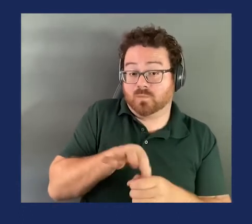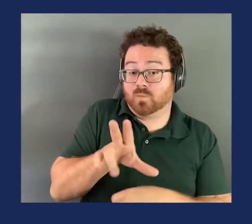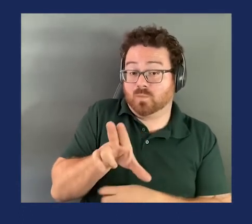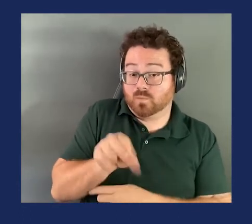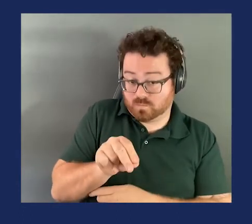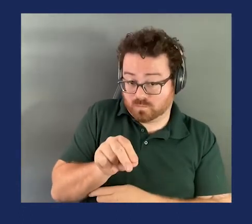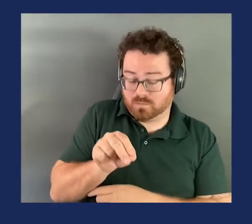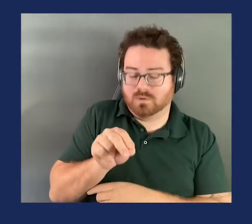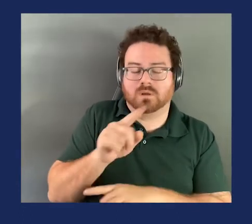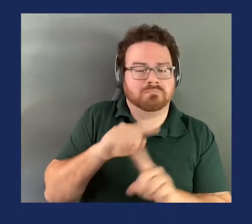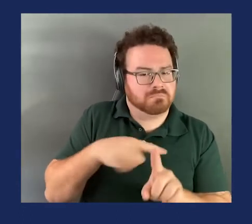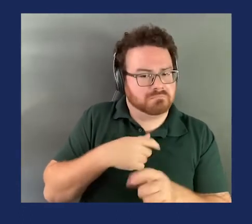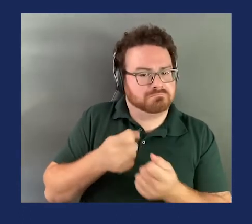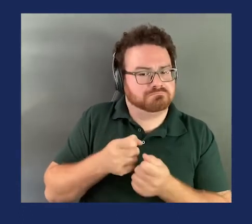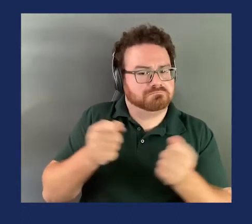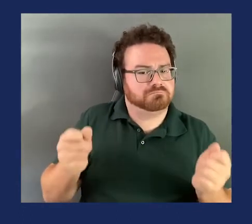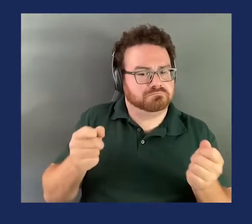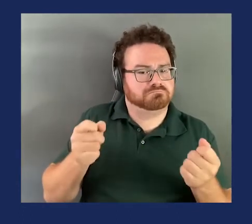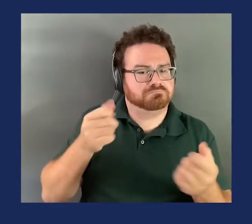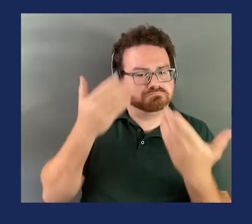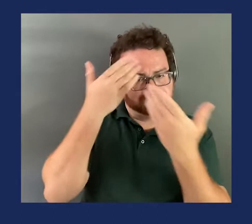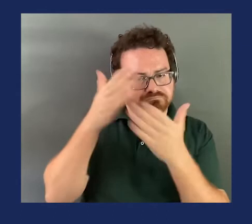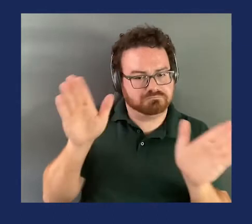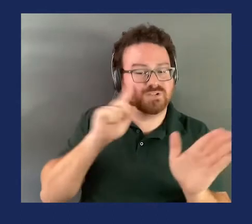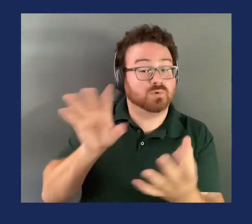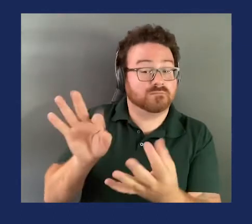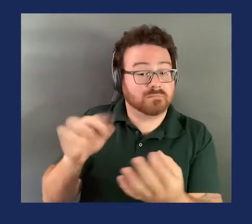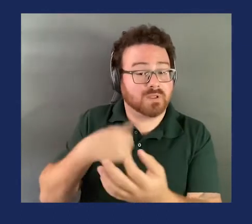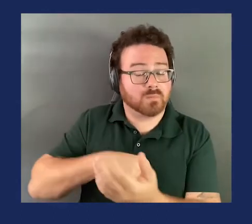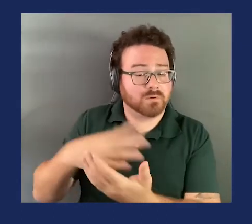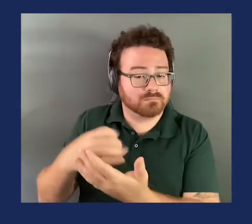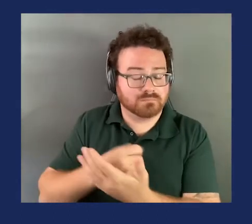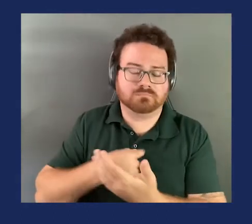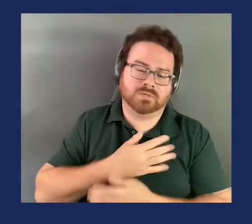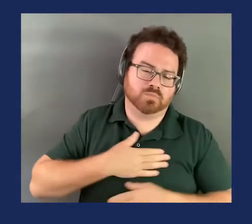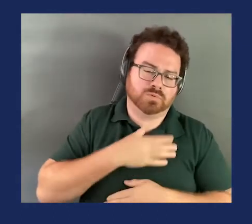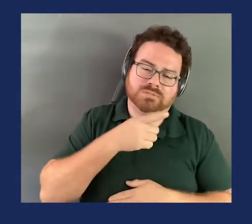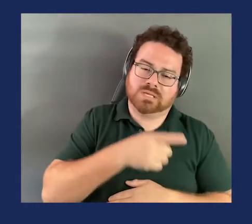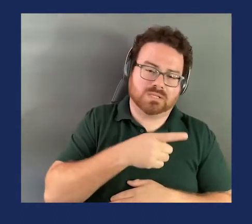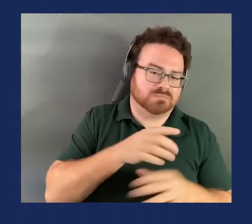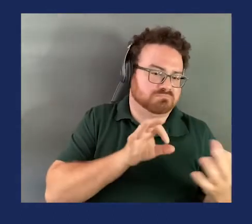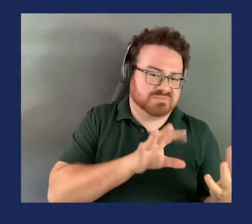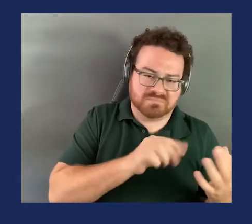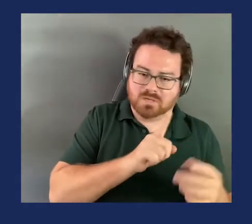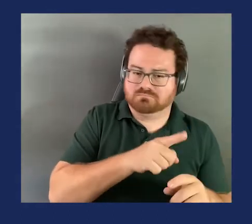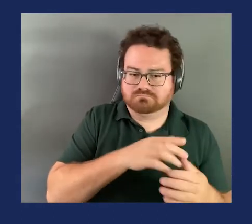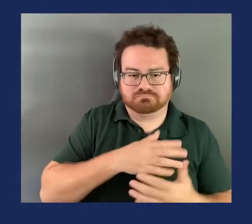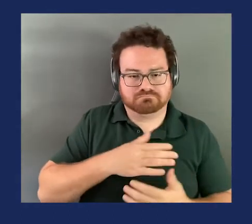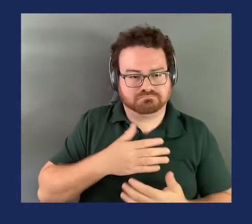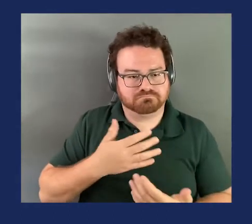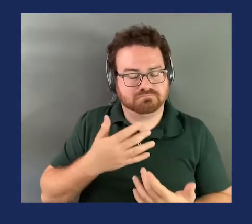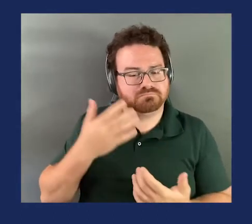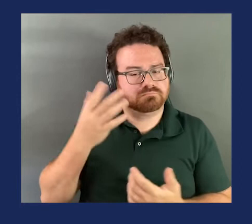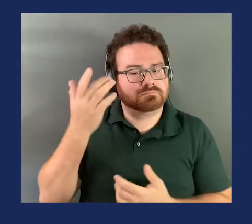and I appreciate the effort and the sentiment. Of course, we want to move these rules along as quickly as possible. So, thank you.